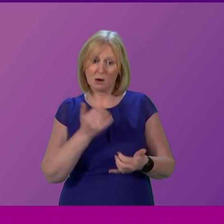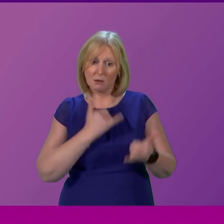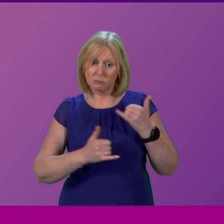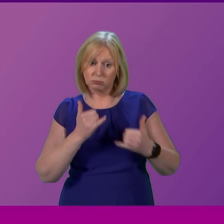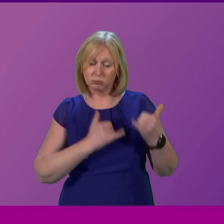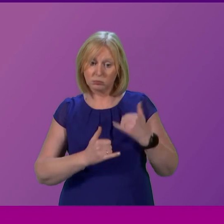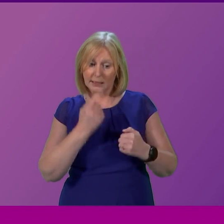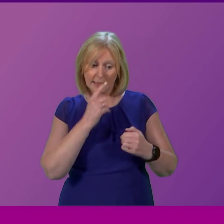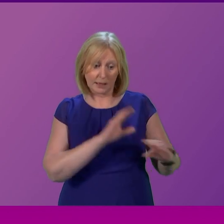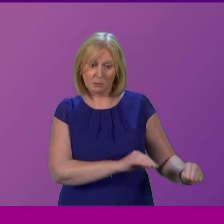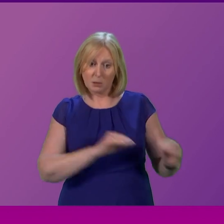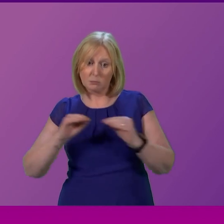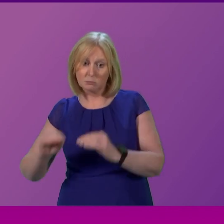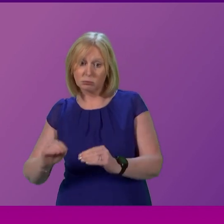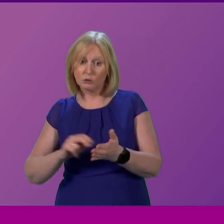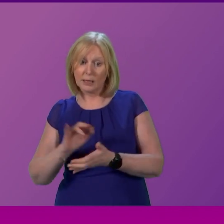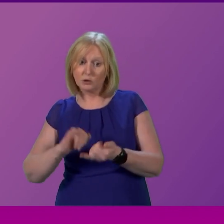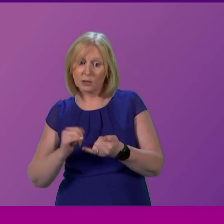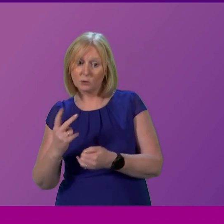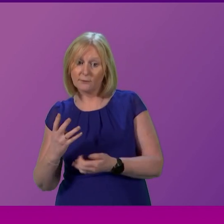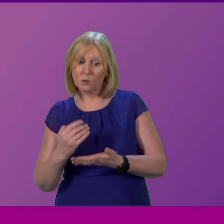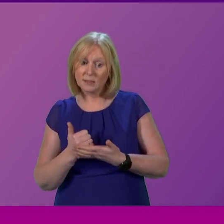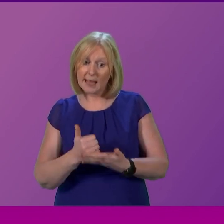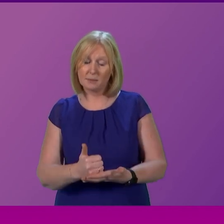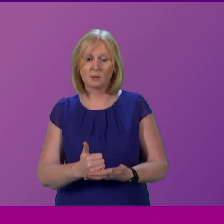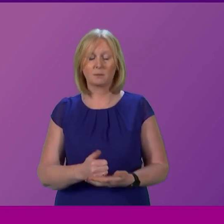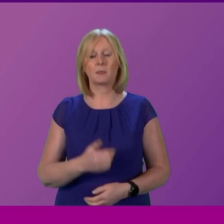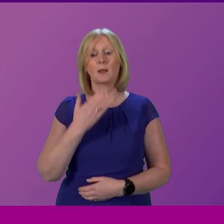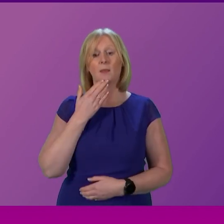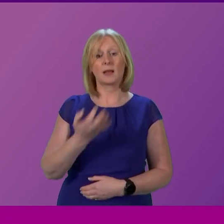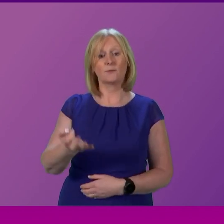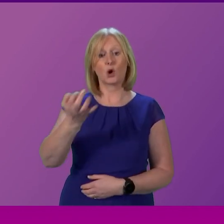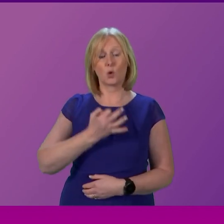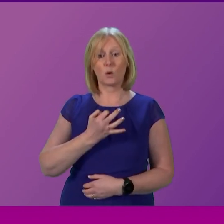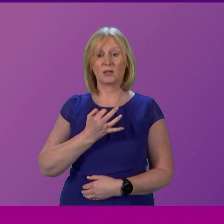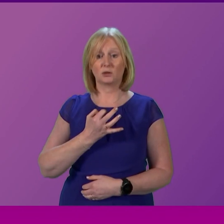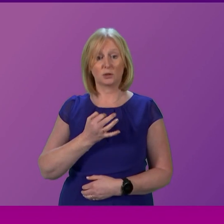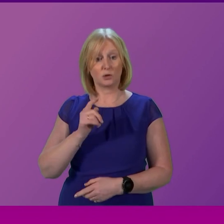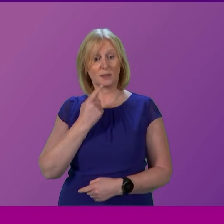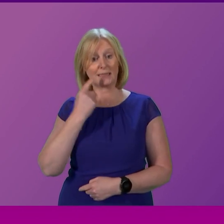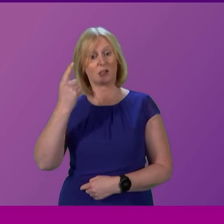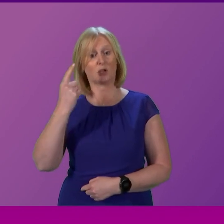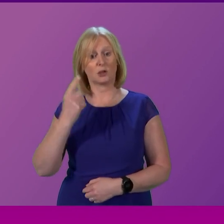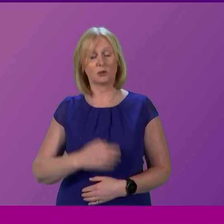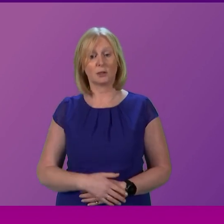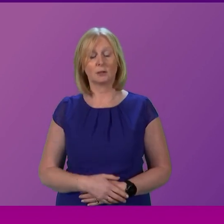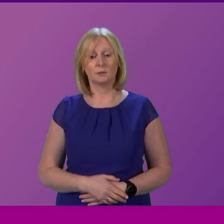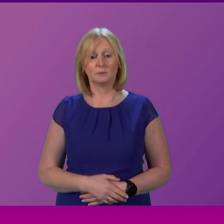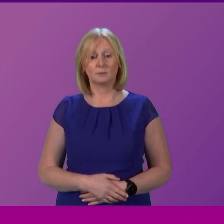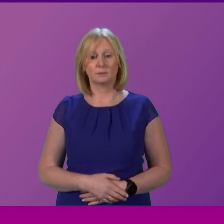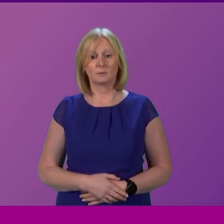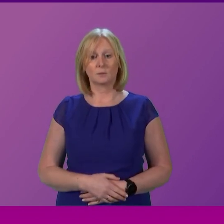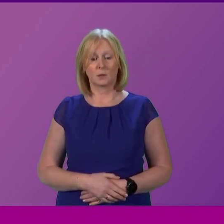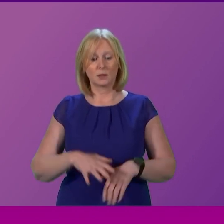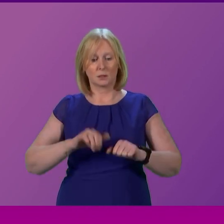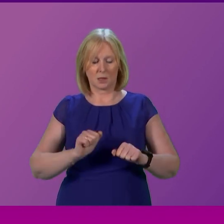to assist Cabinet Secretary Thank you for his question and his suggestion obviously as we have begun to